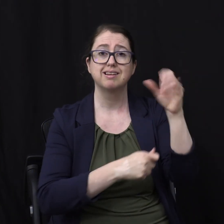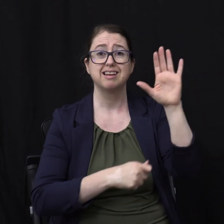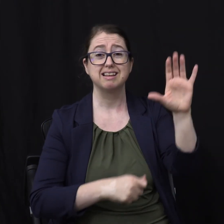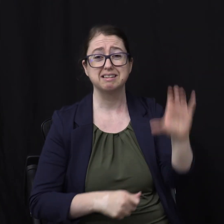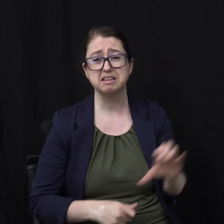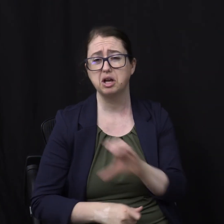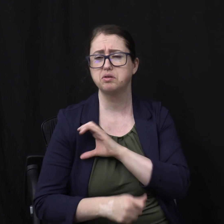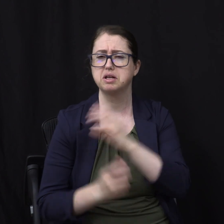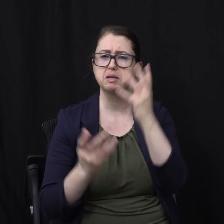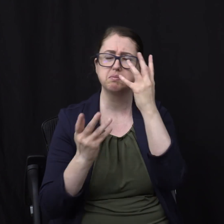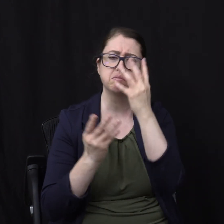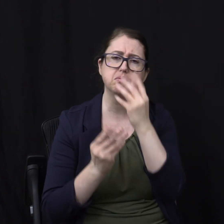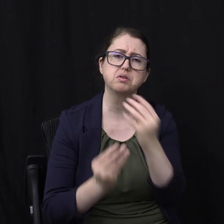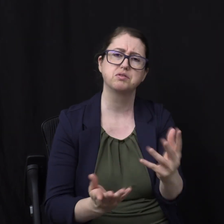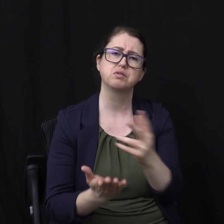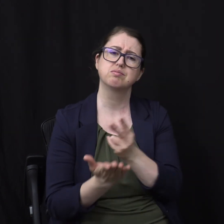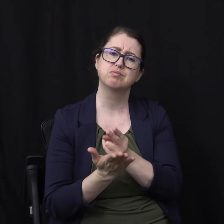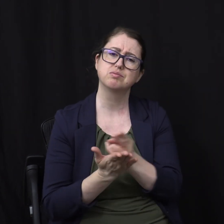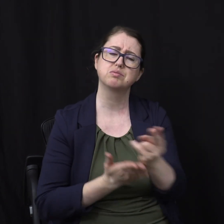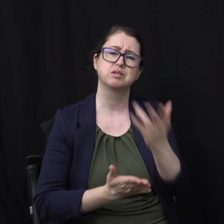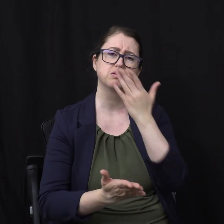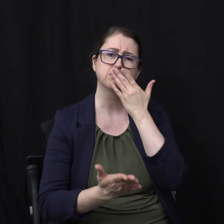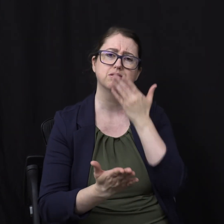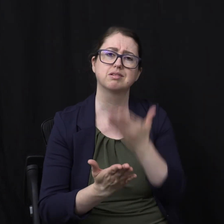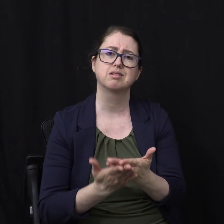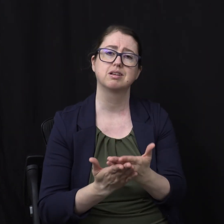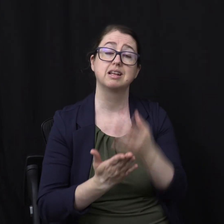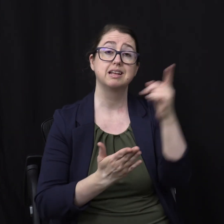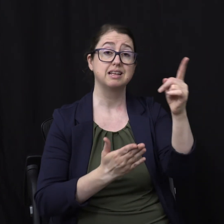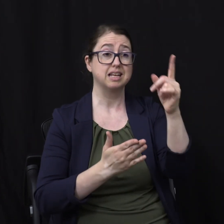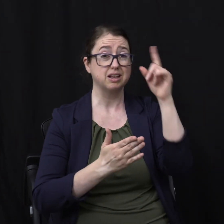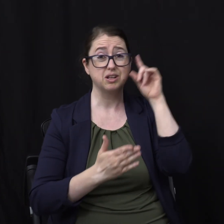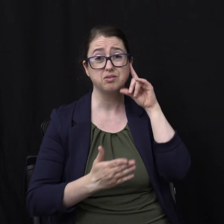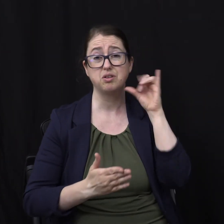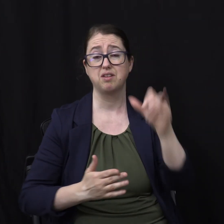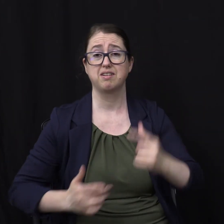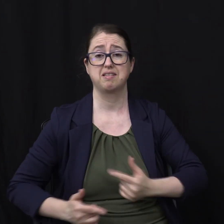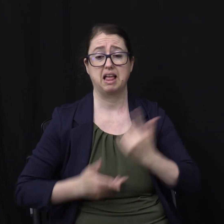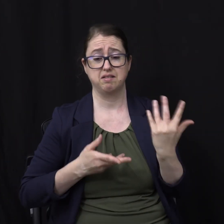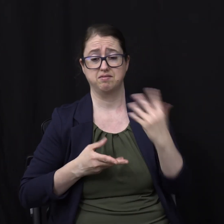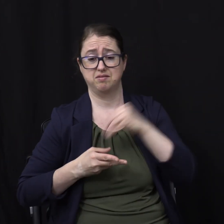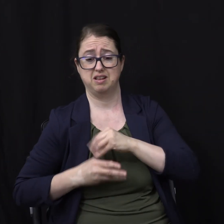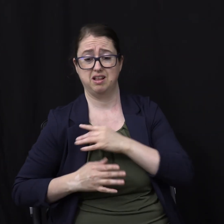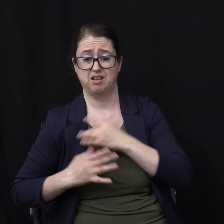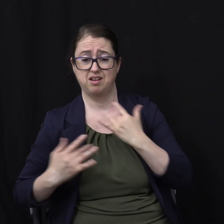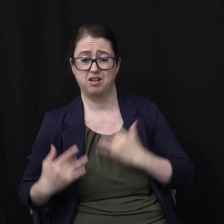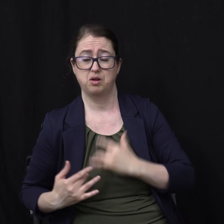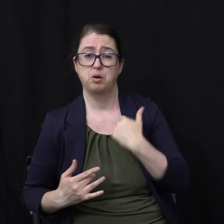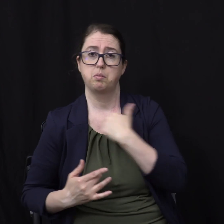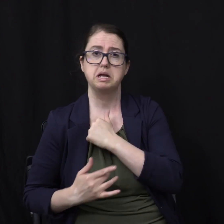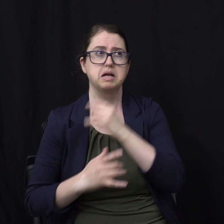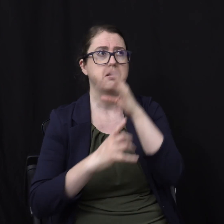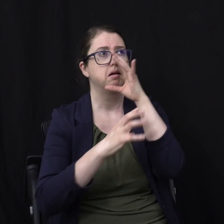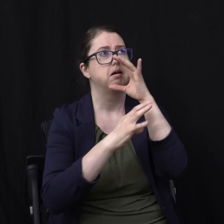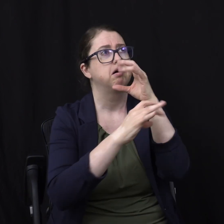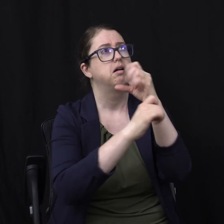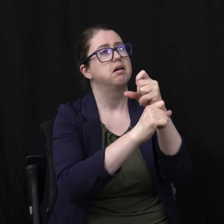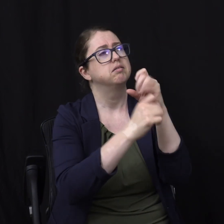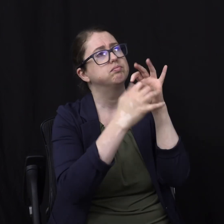beautiful And good and true And God has put eternity In the hearts of men There's something That draws us to him About that When we learn this